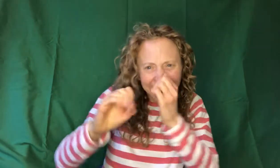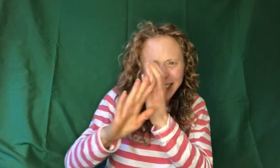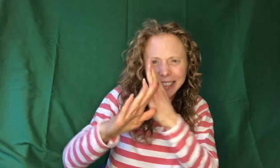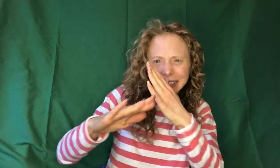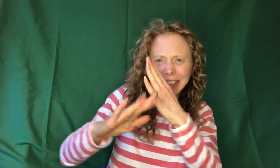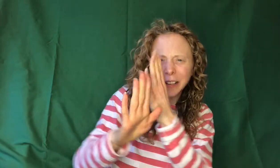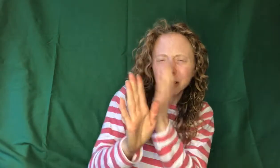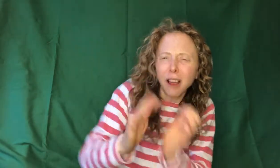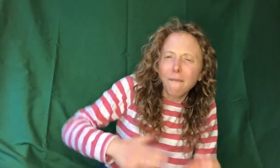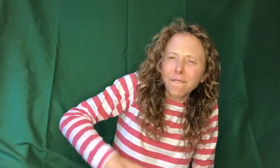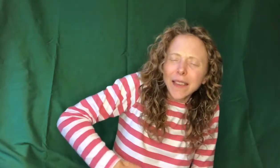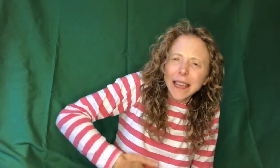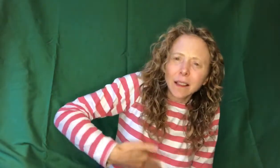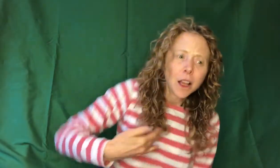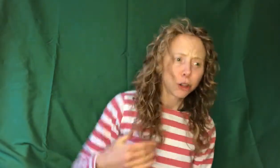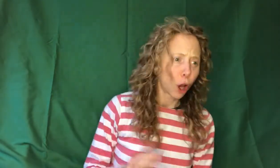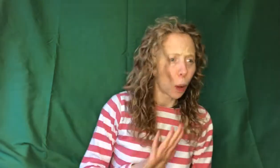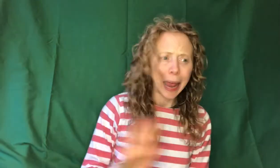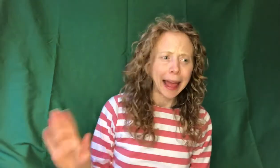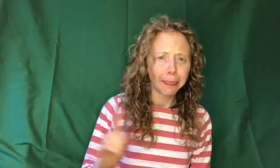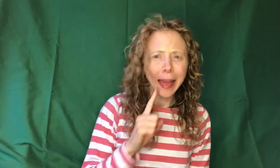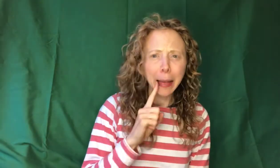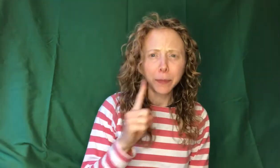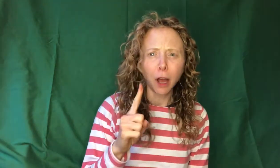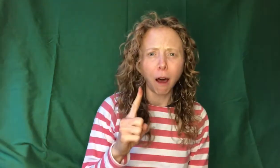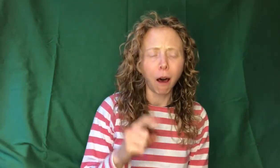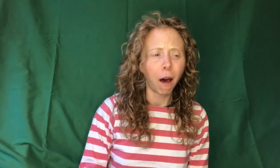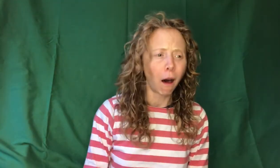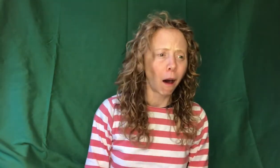Conceal, don't feel, don't let them know.